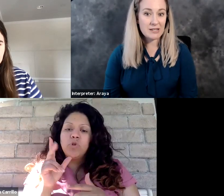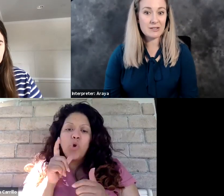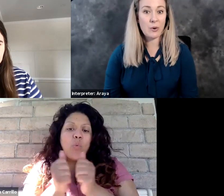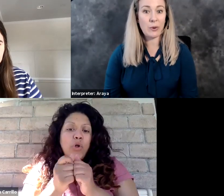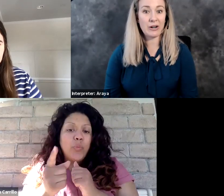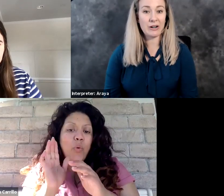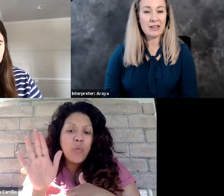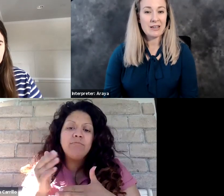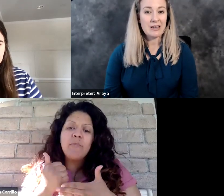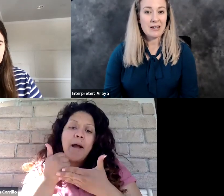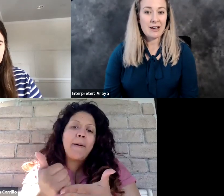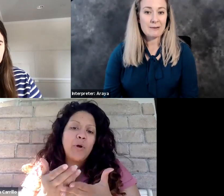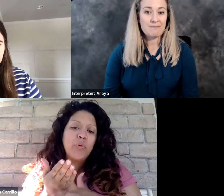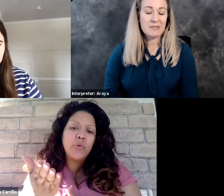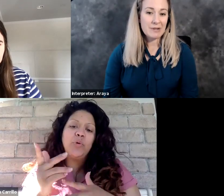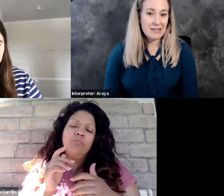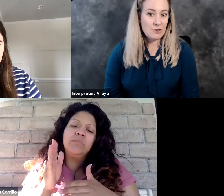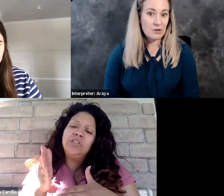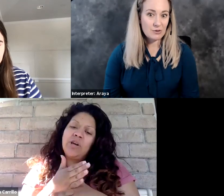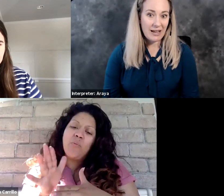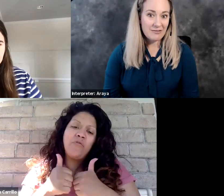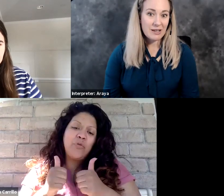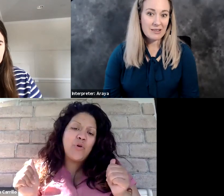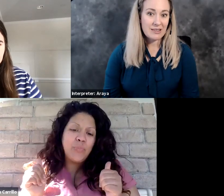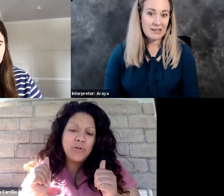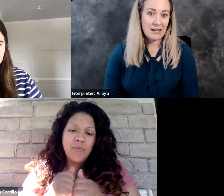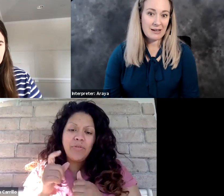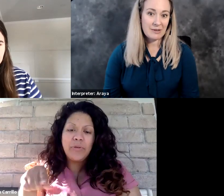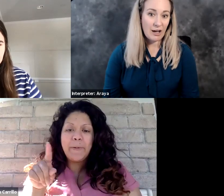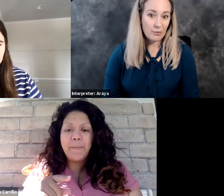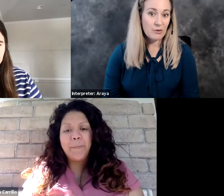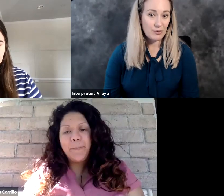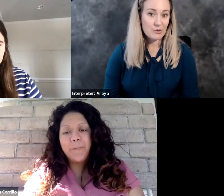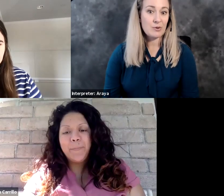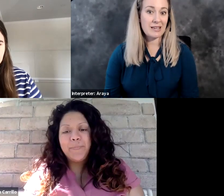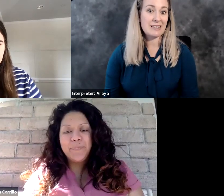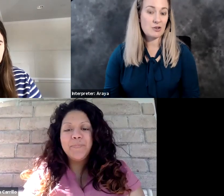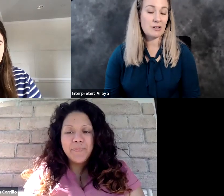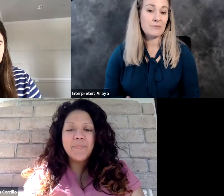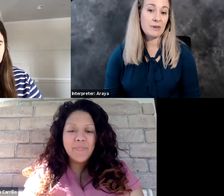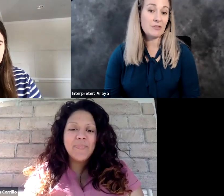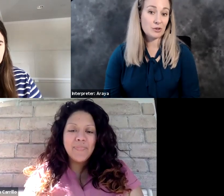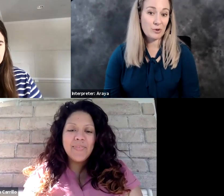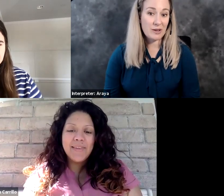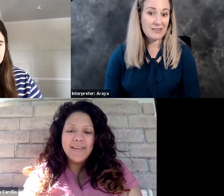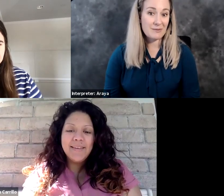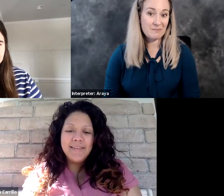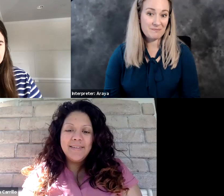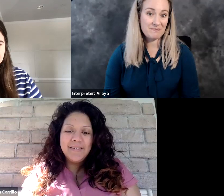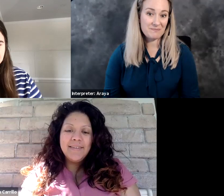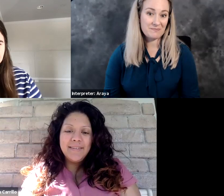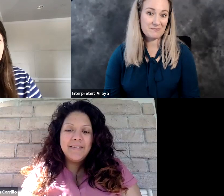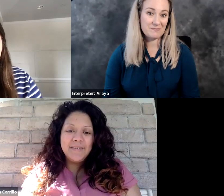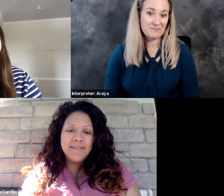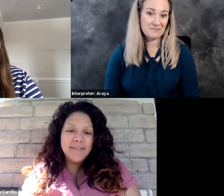friend or somebody that you can do life with that can help you through things and you can be vulnerable with them.